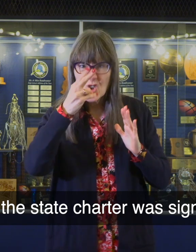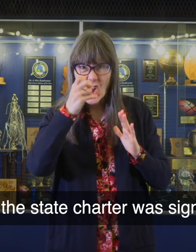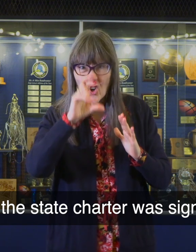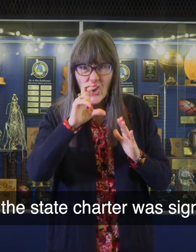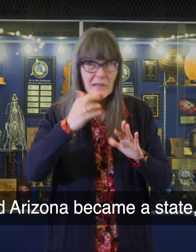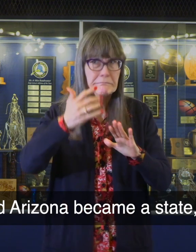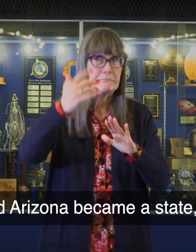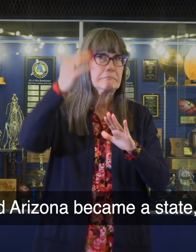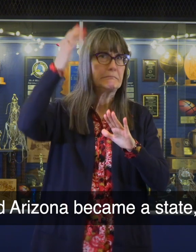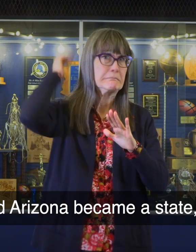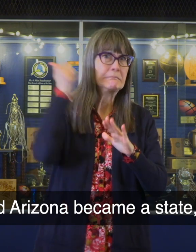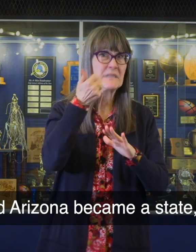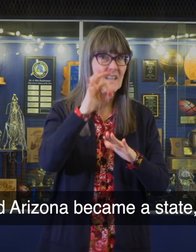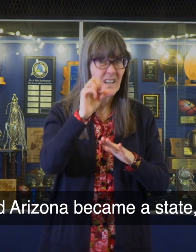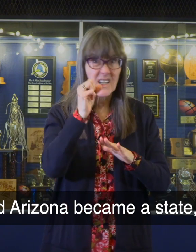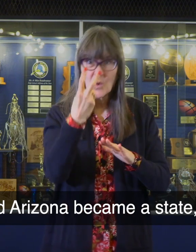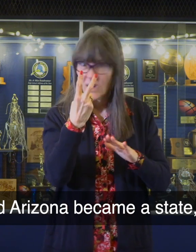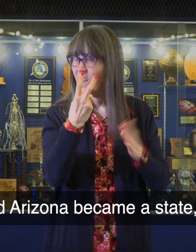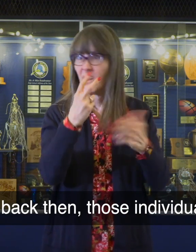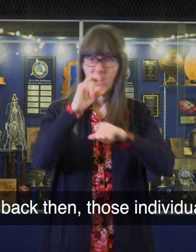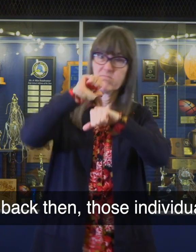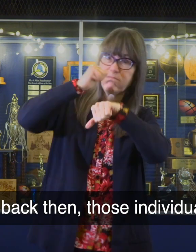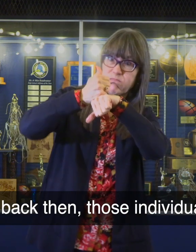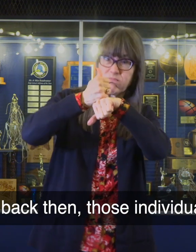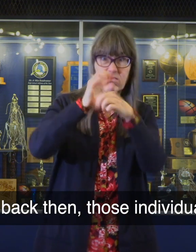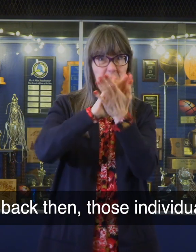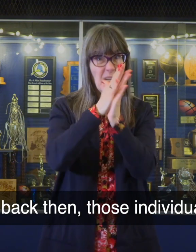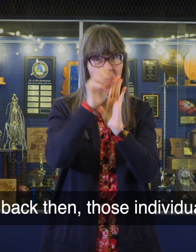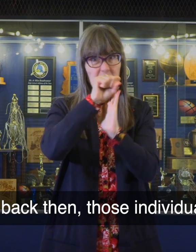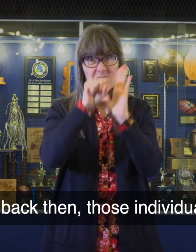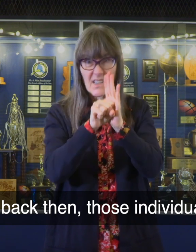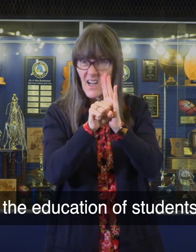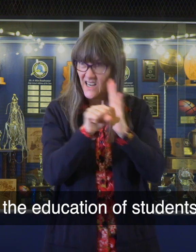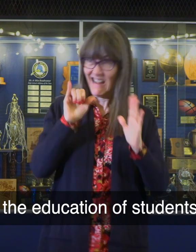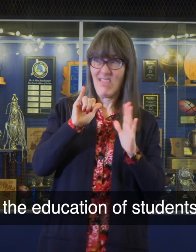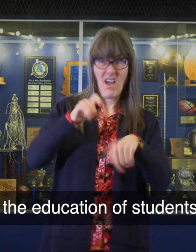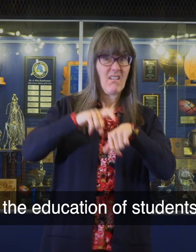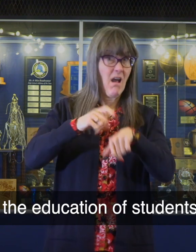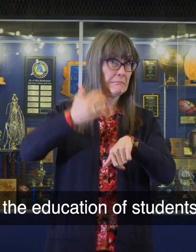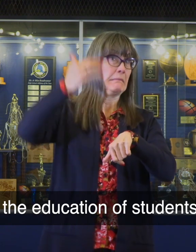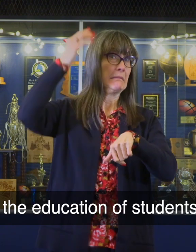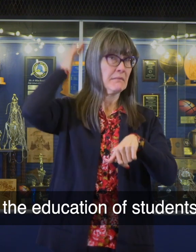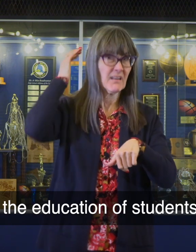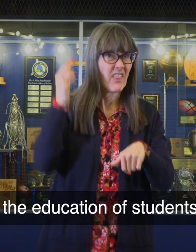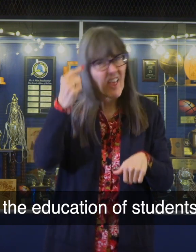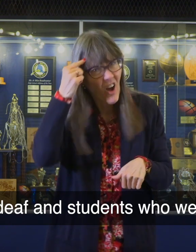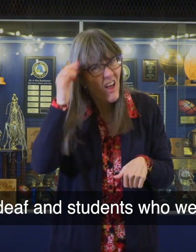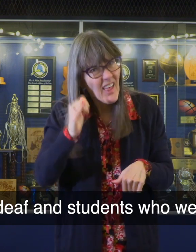was signed and Arizona became a state, even back then, those individuals thought that the education of students who were deaf and